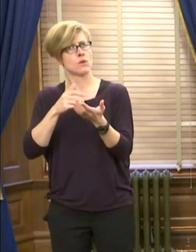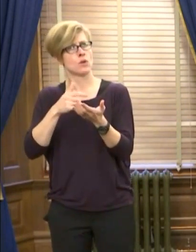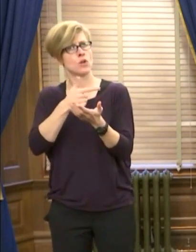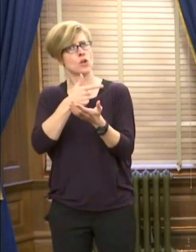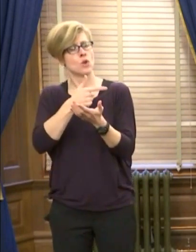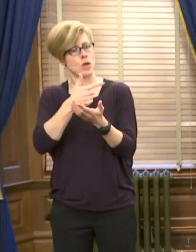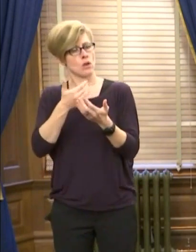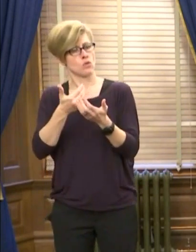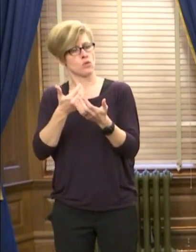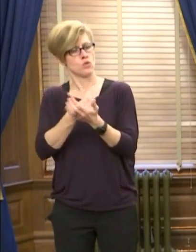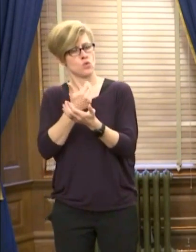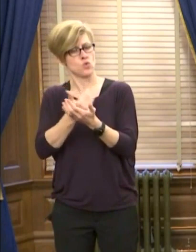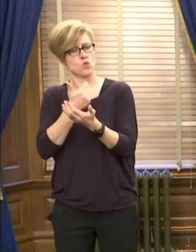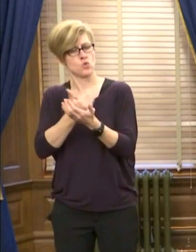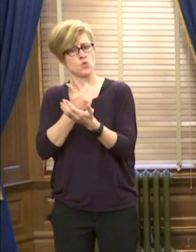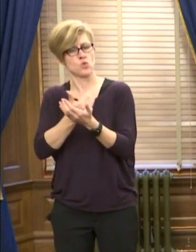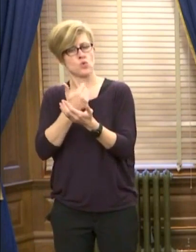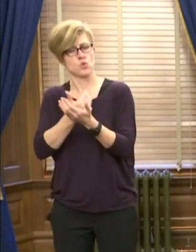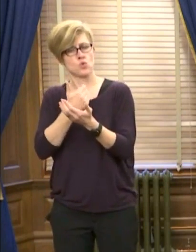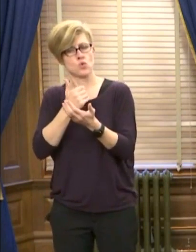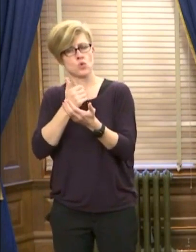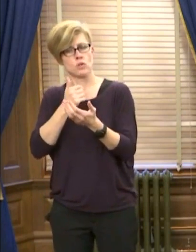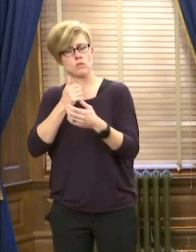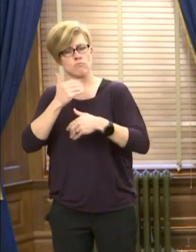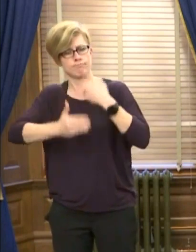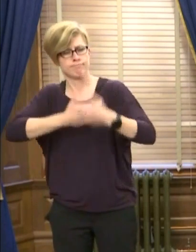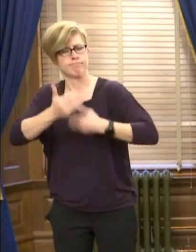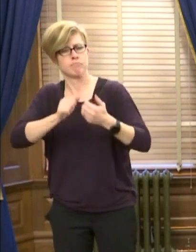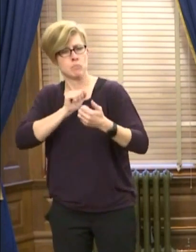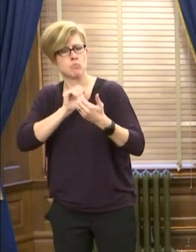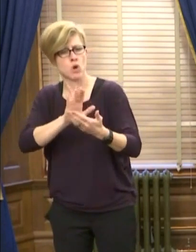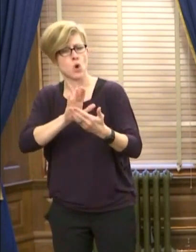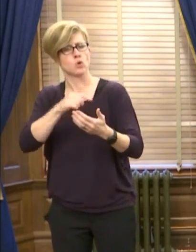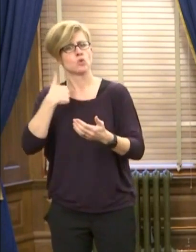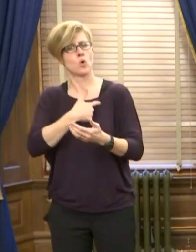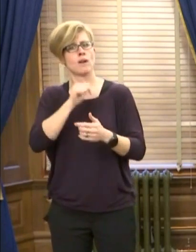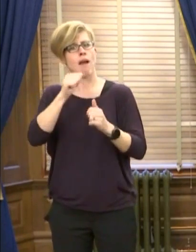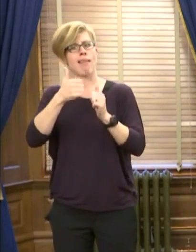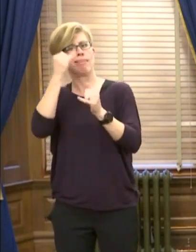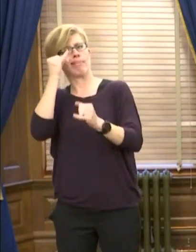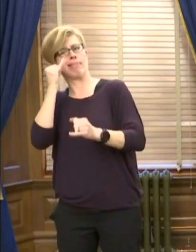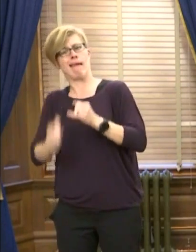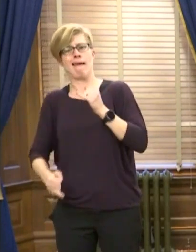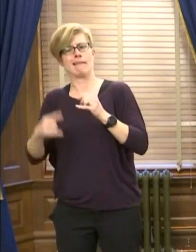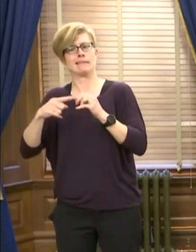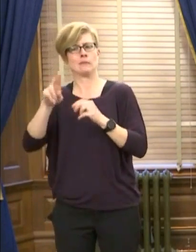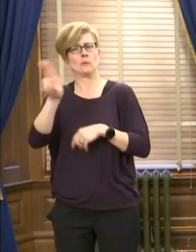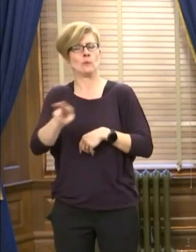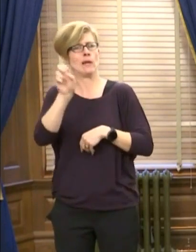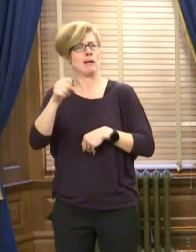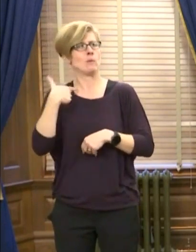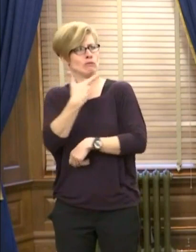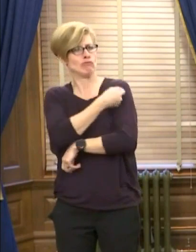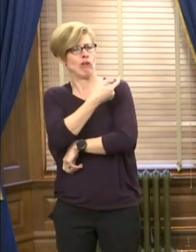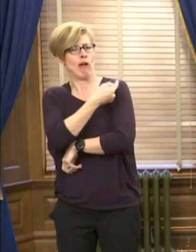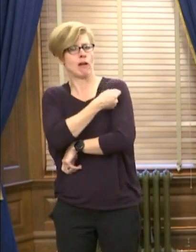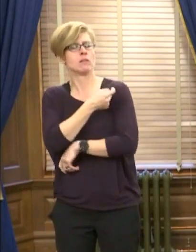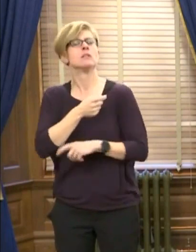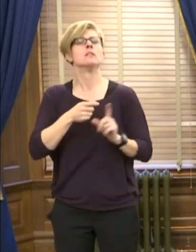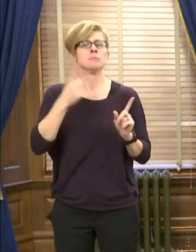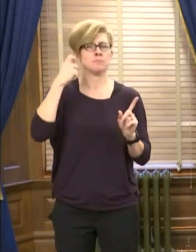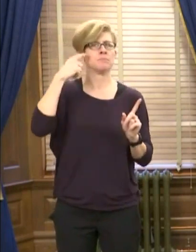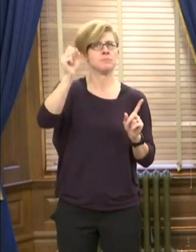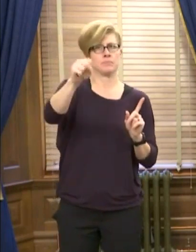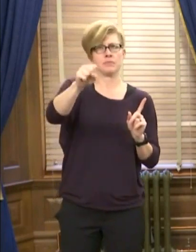Are numbers changing yet and going higher so we're not in less than? Yeah, I believe the answer is yes, you know, that we've gone from,